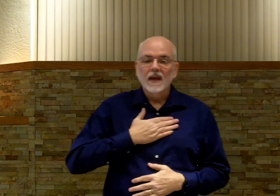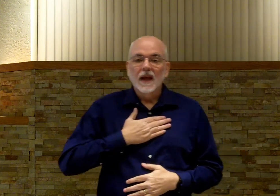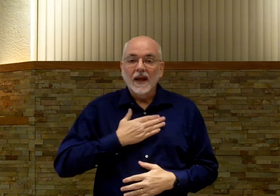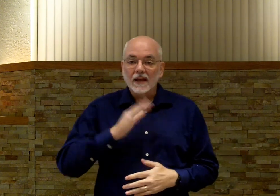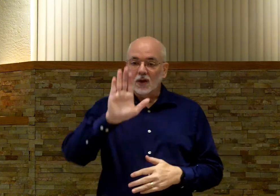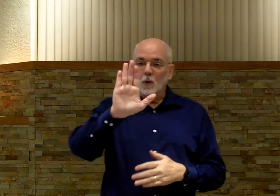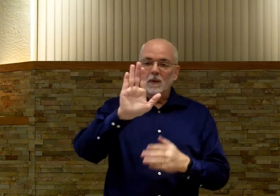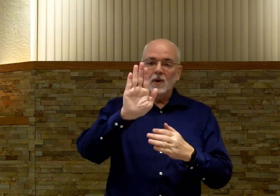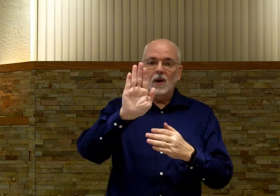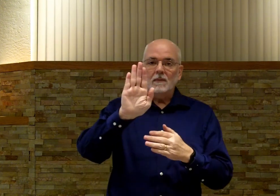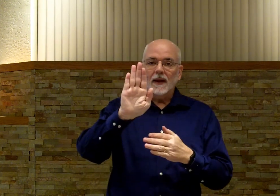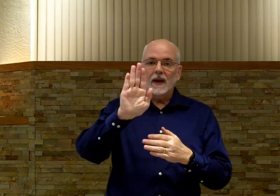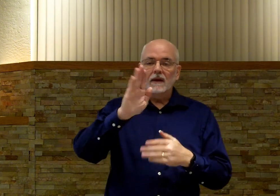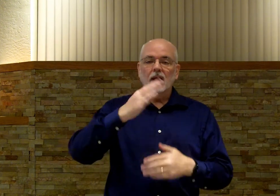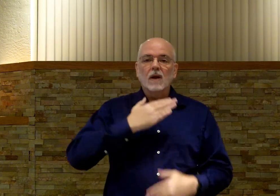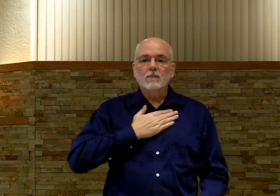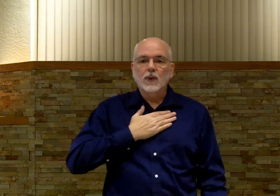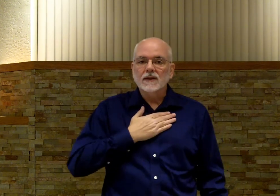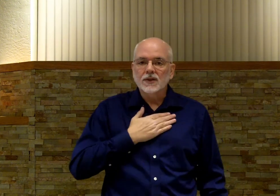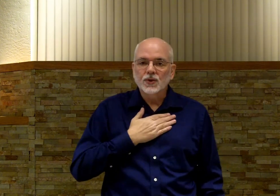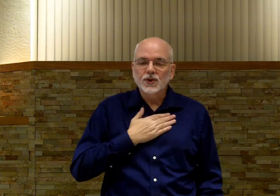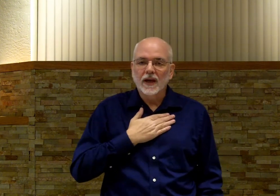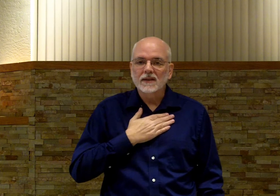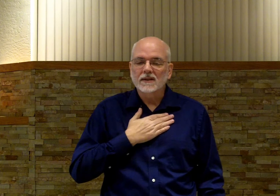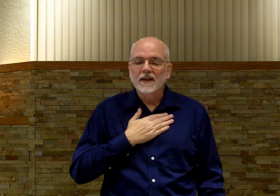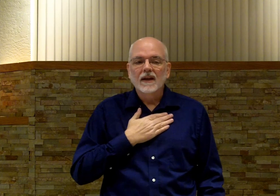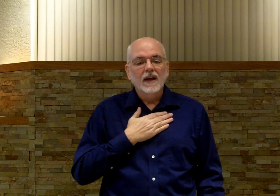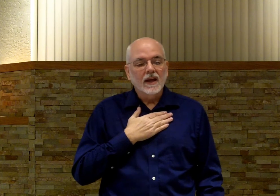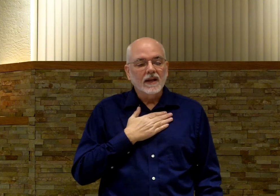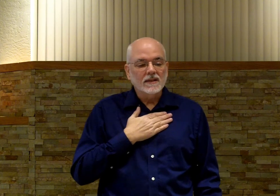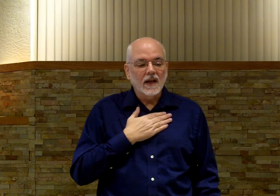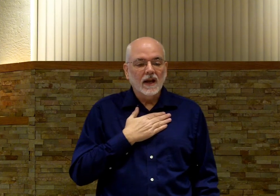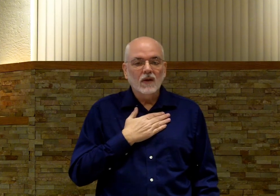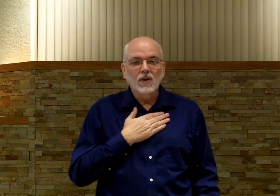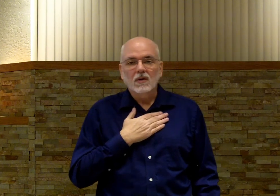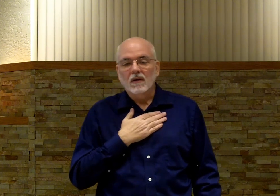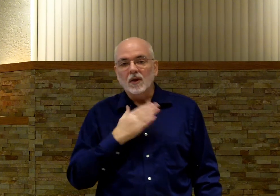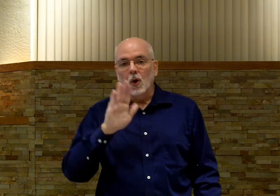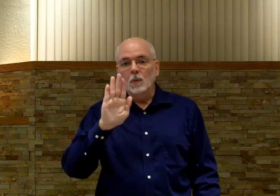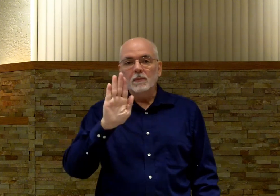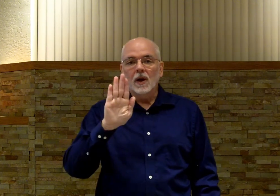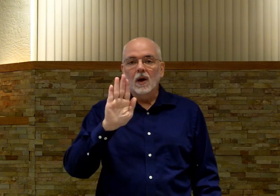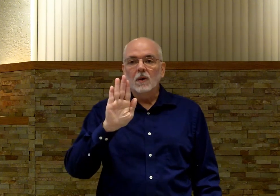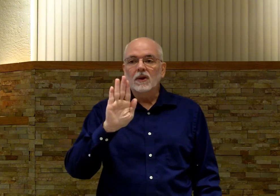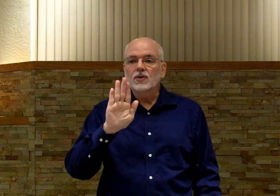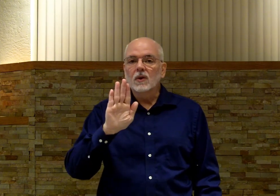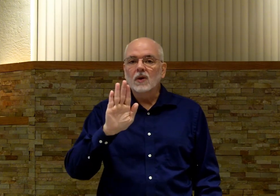It's an open-palmed hand. Press at your chest. In sign language, the open palm shows